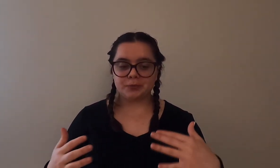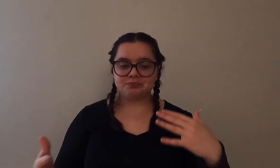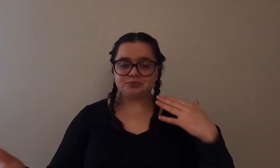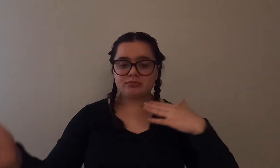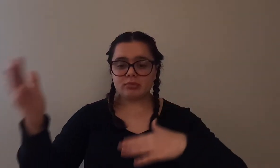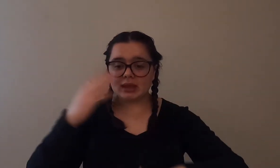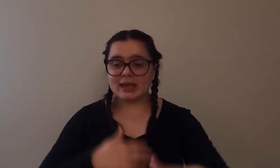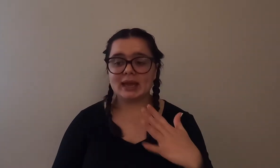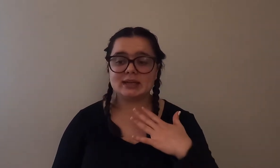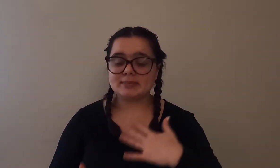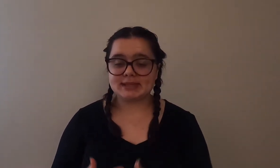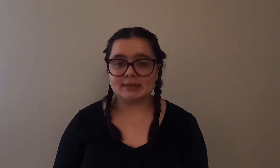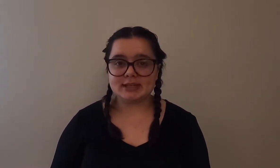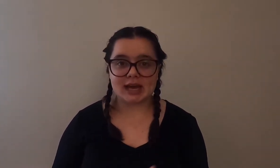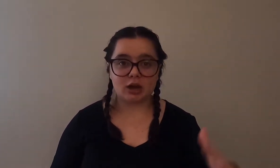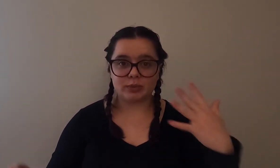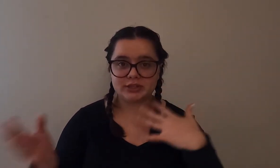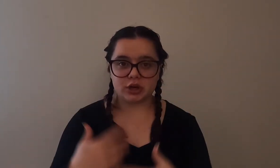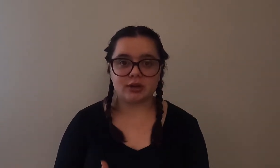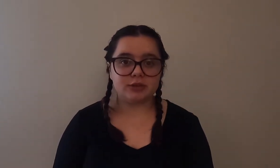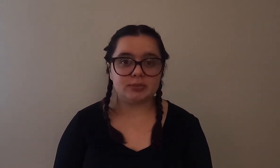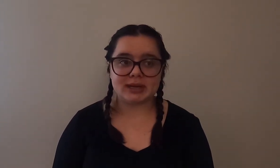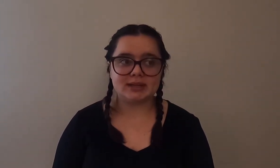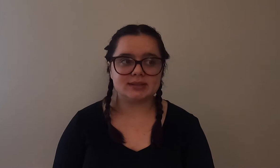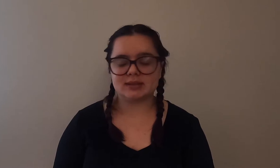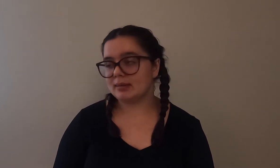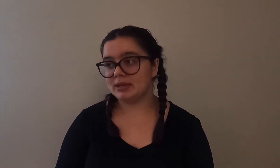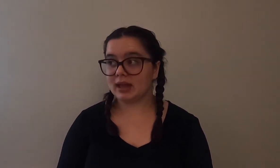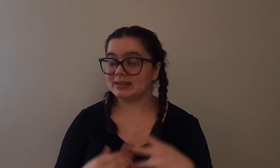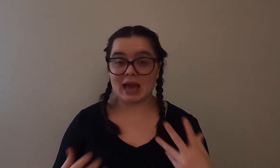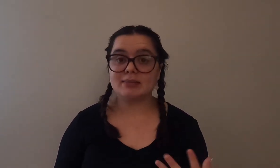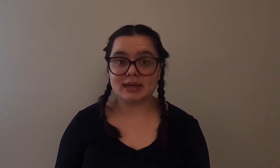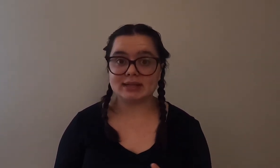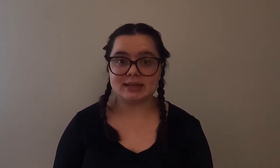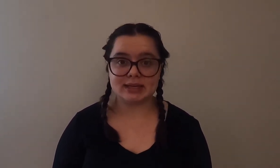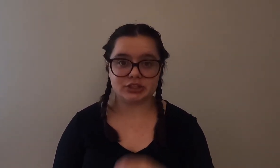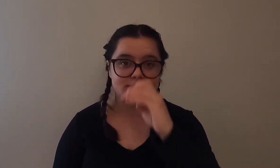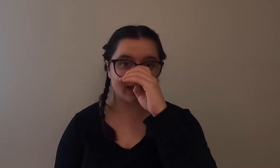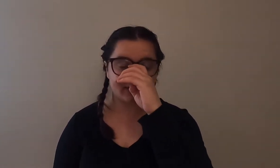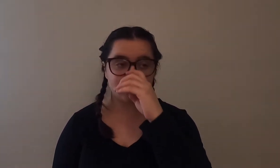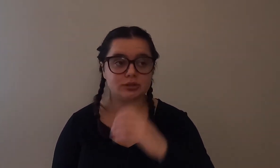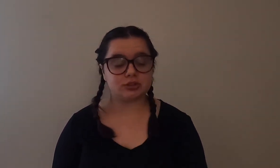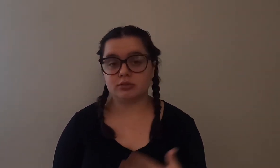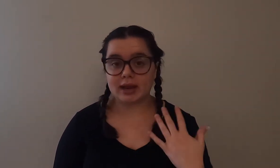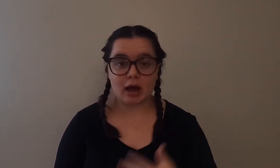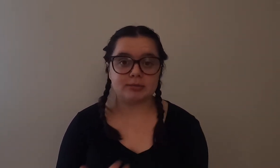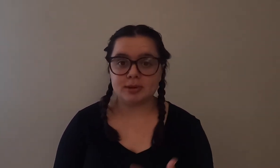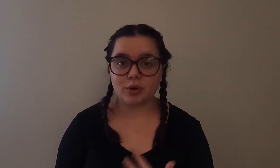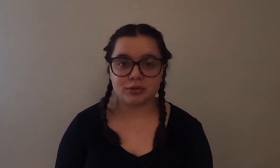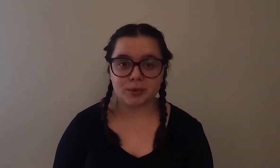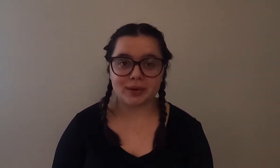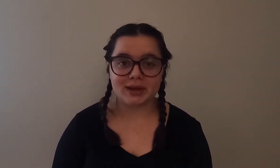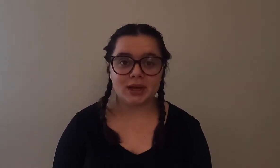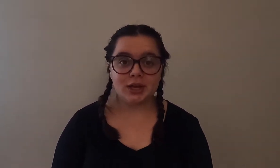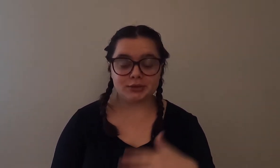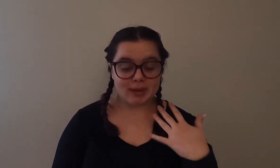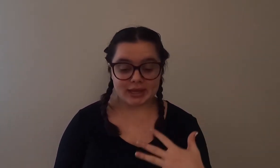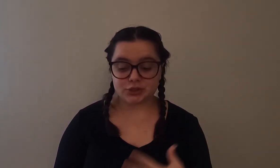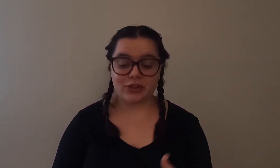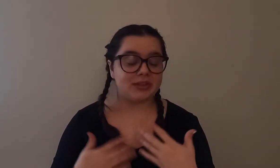he ended up sitting me down we took a few minutes I mean like 10 minutes and he just sat there and helped me work through it making sure that